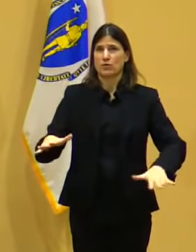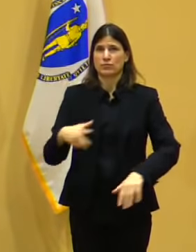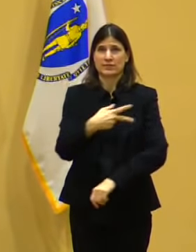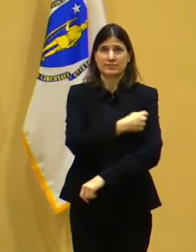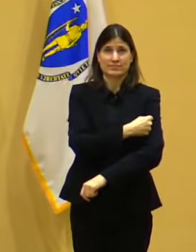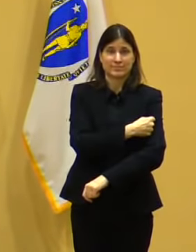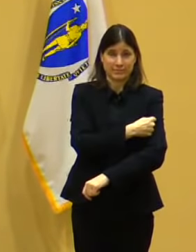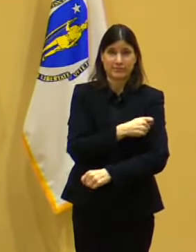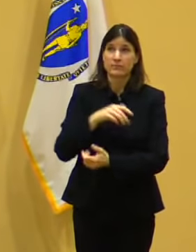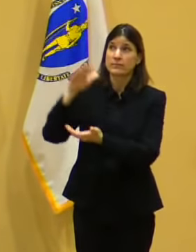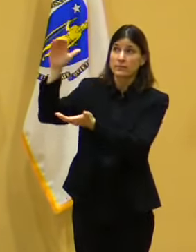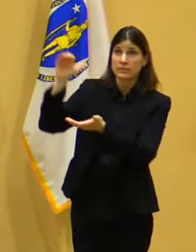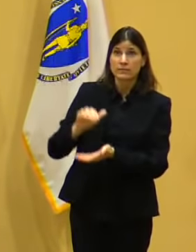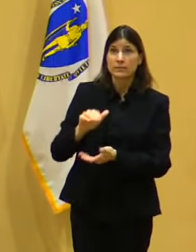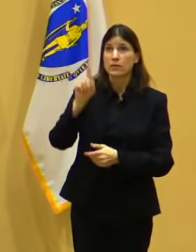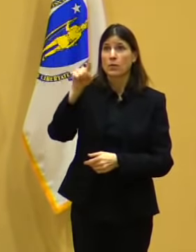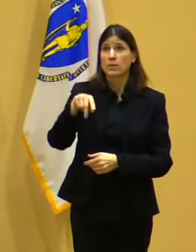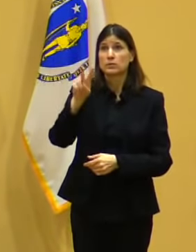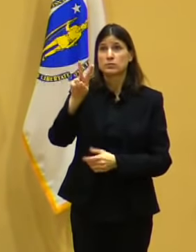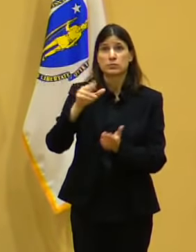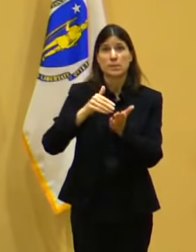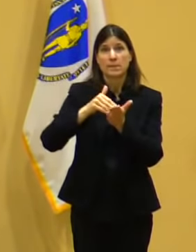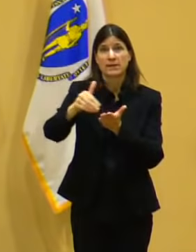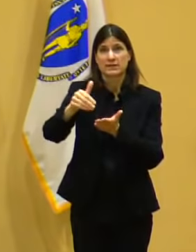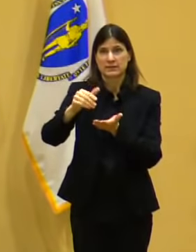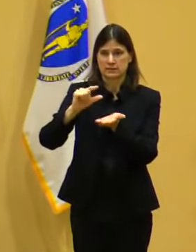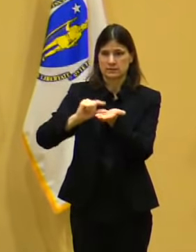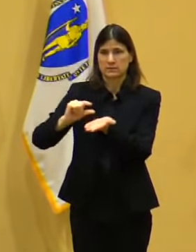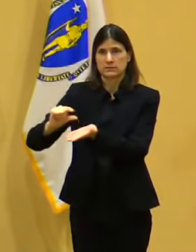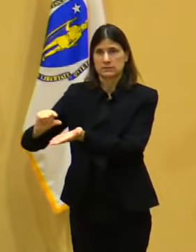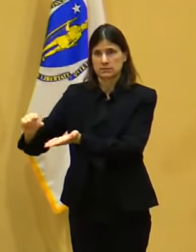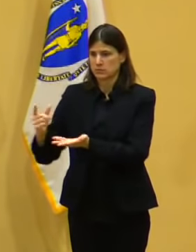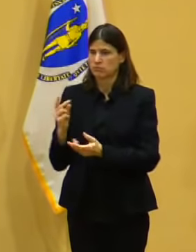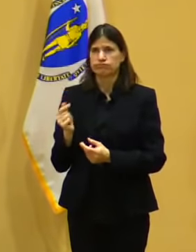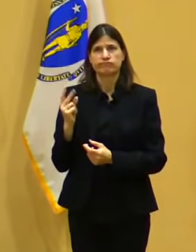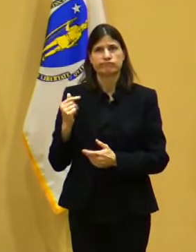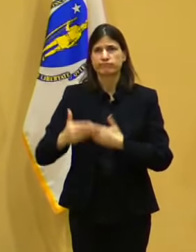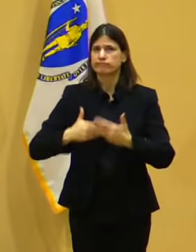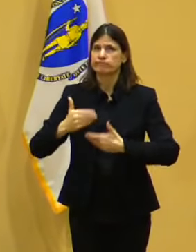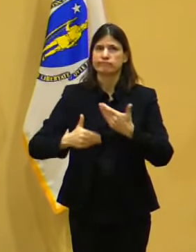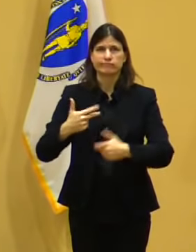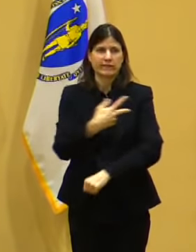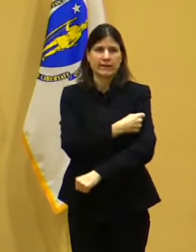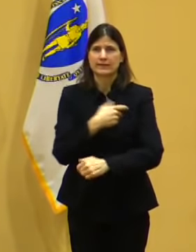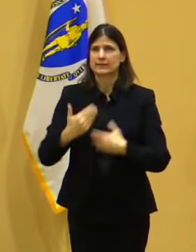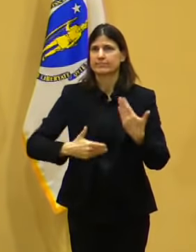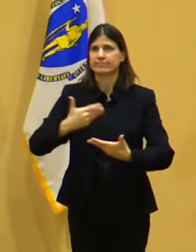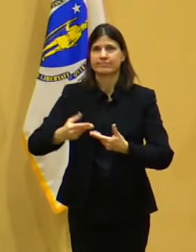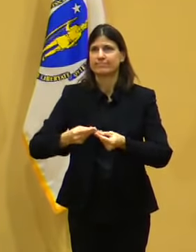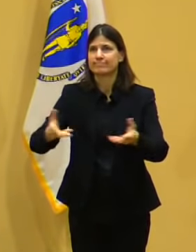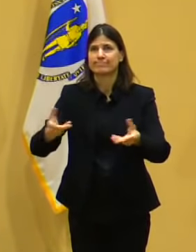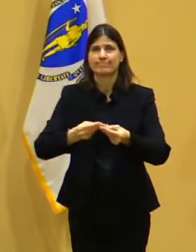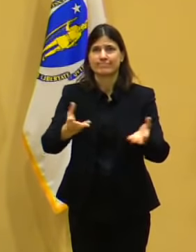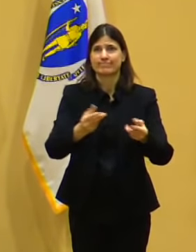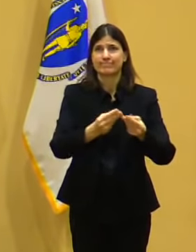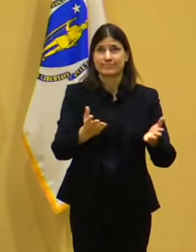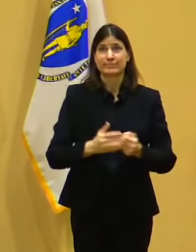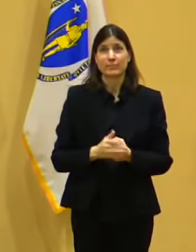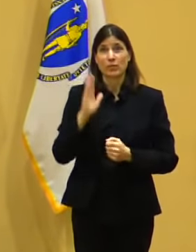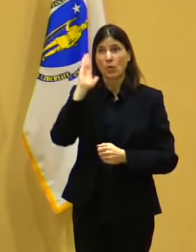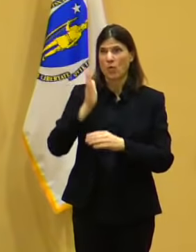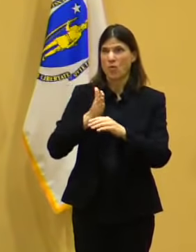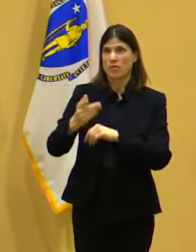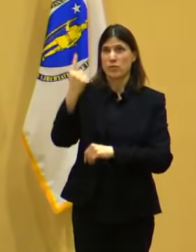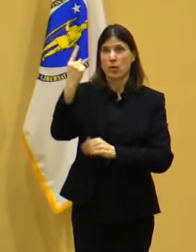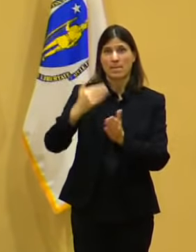We've been picking up the pace, and we're on track to have over 1 million doses administered very soon. On Monday